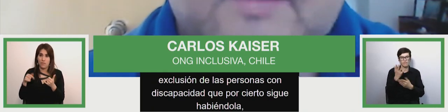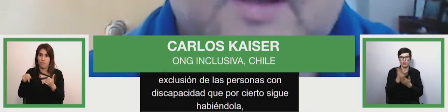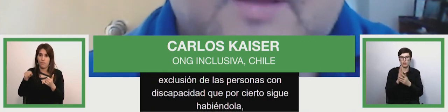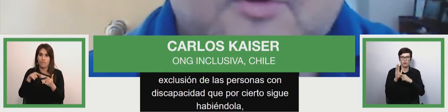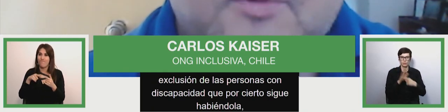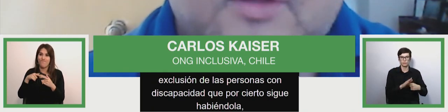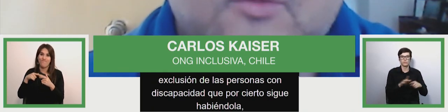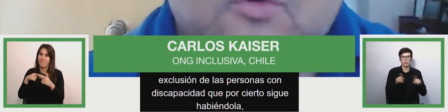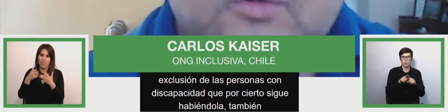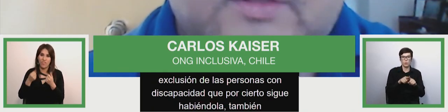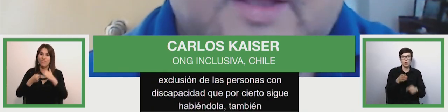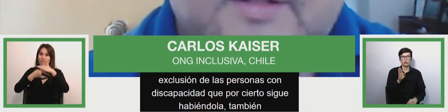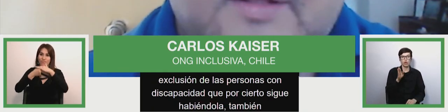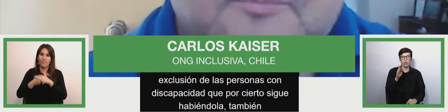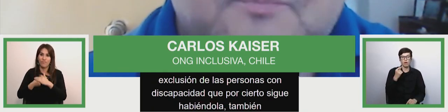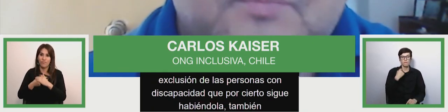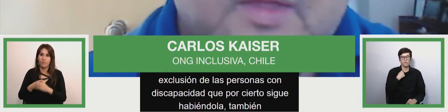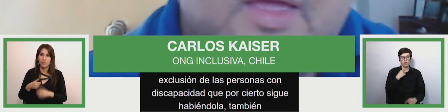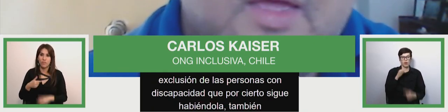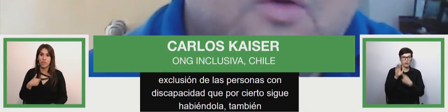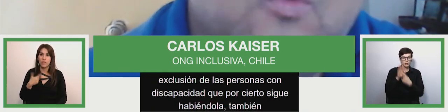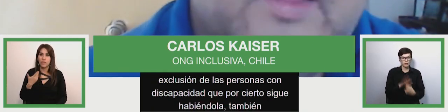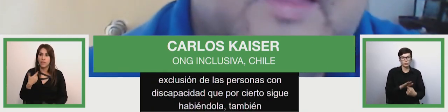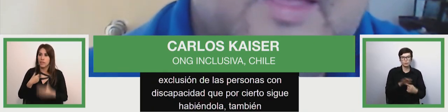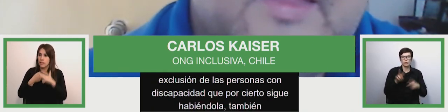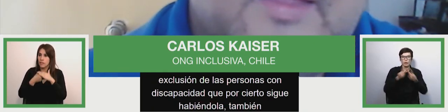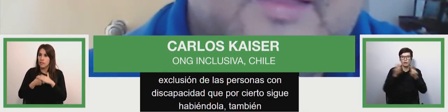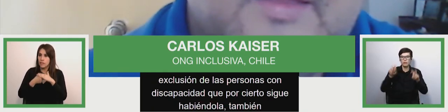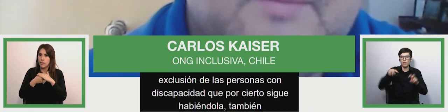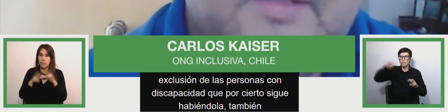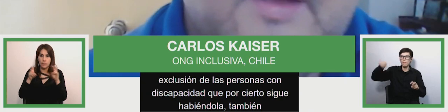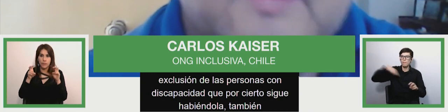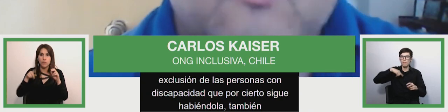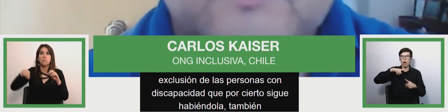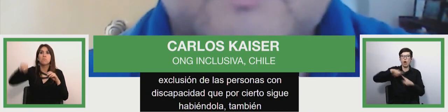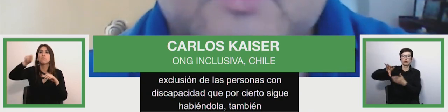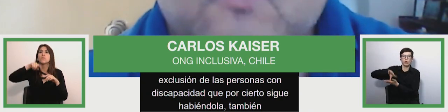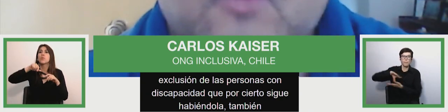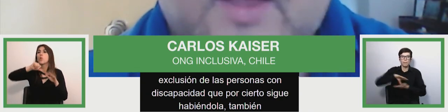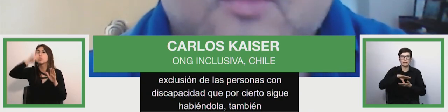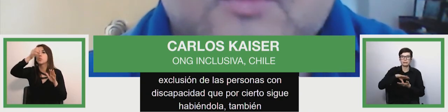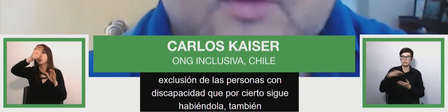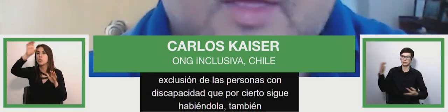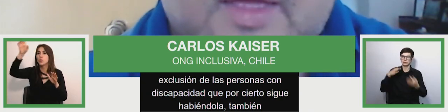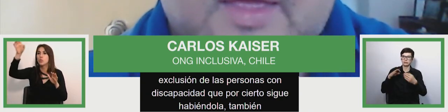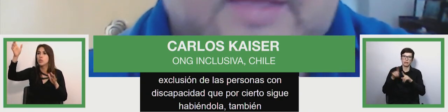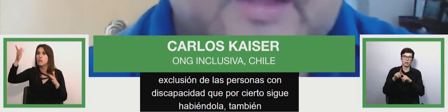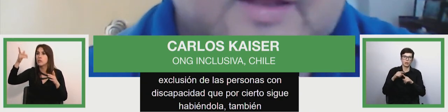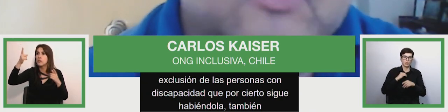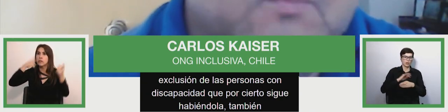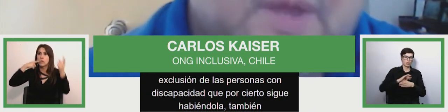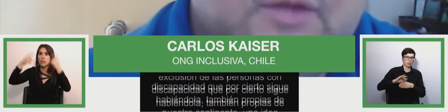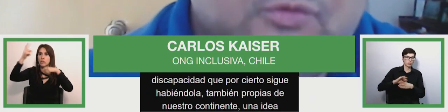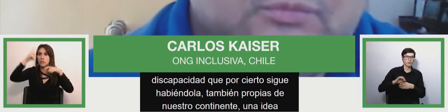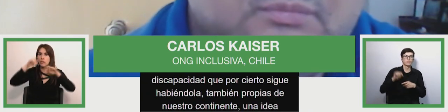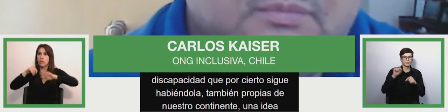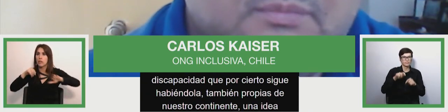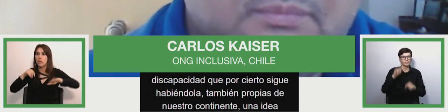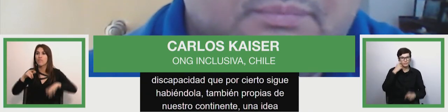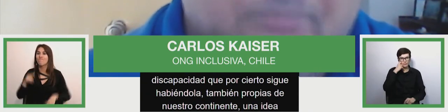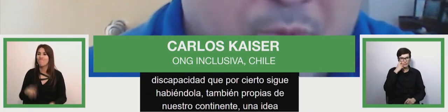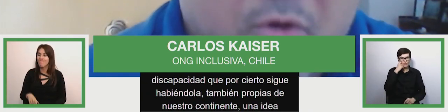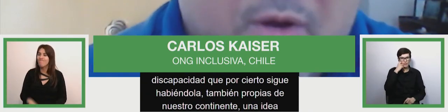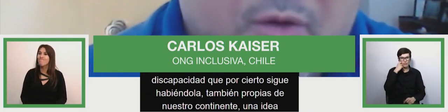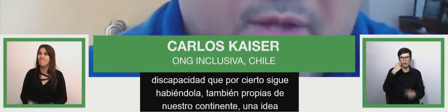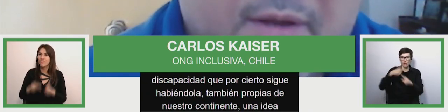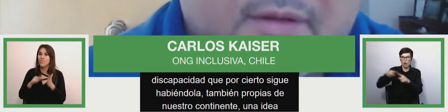exclusion of people with disabilities who continue to have in mitigation of disasters but also there was